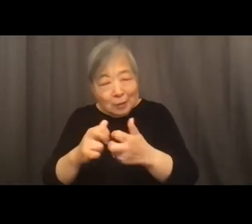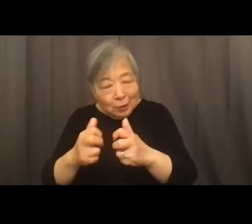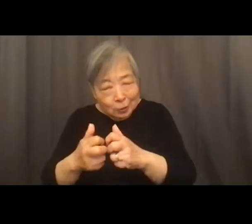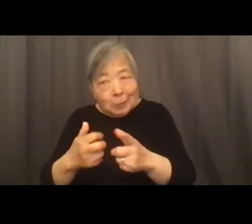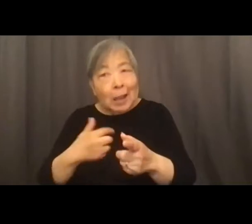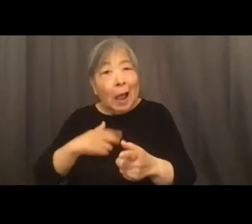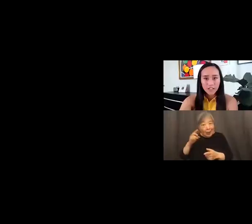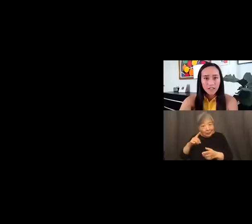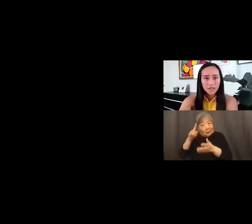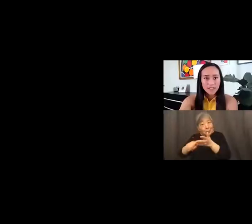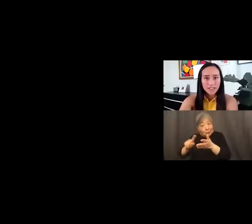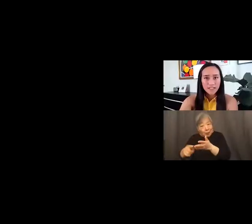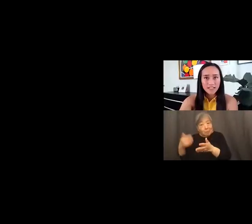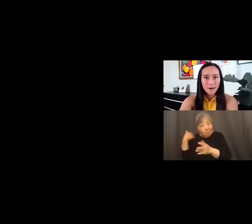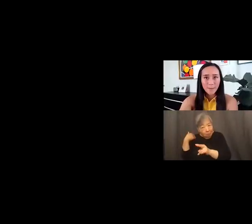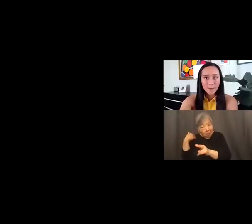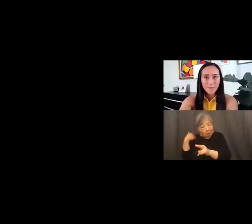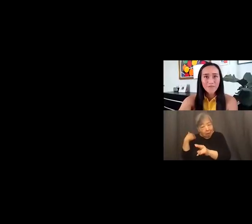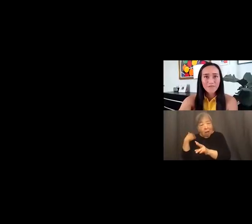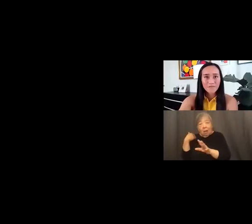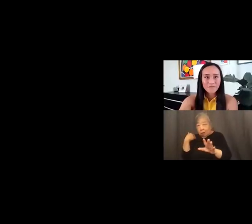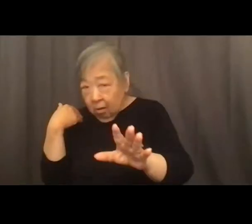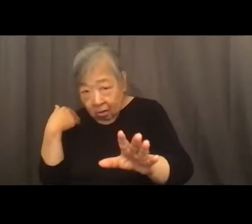hopefully you can see this now.